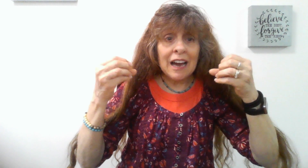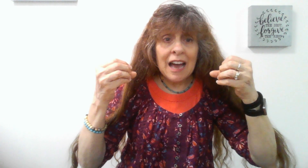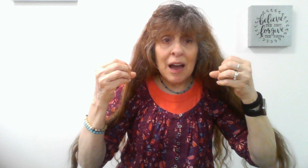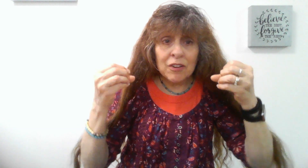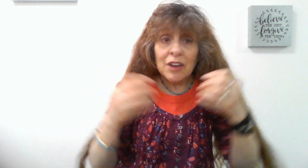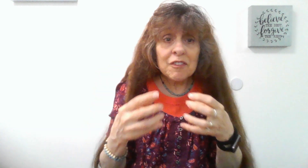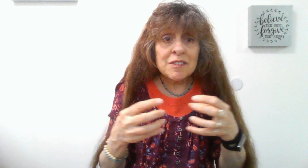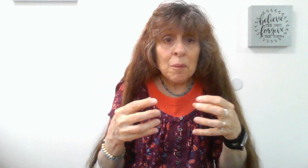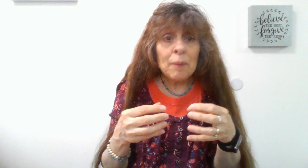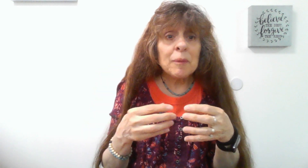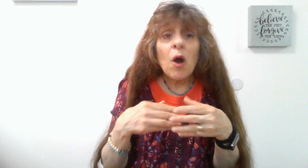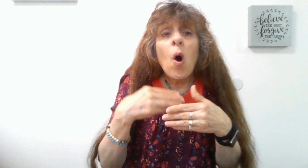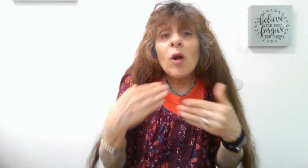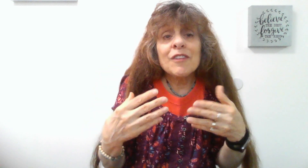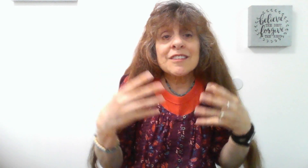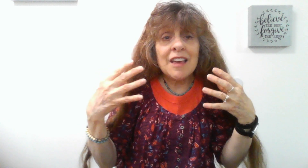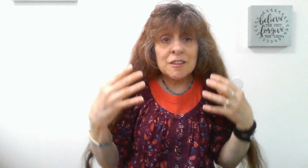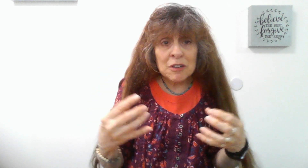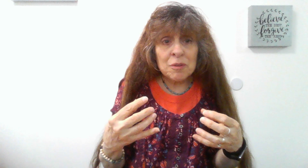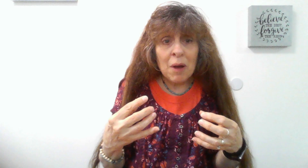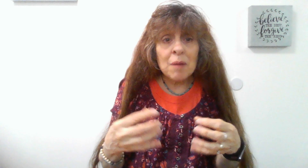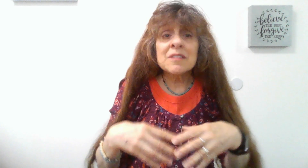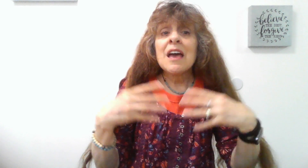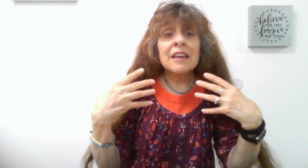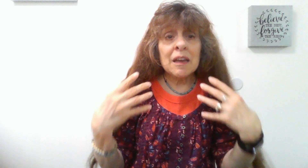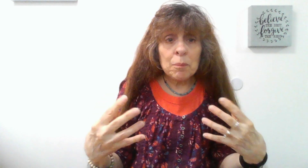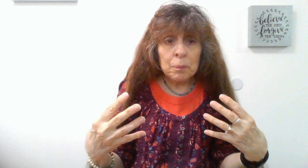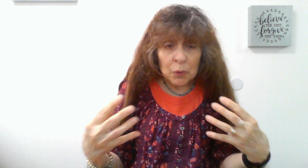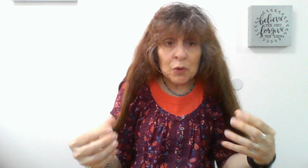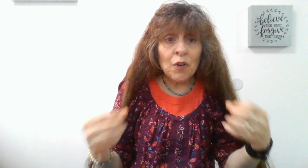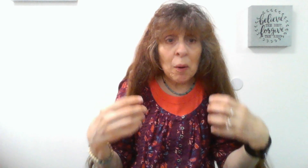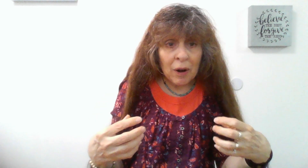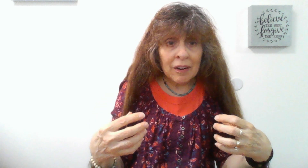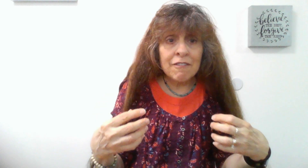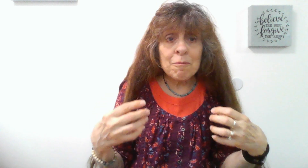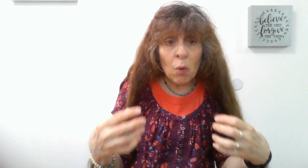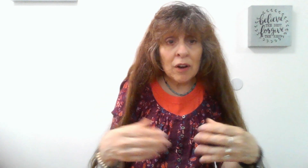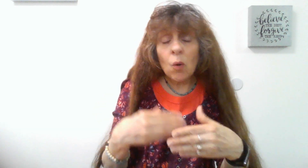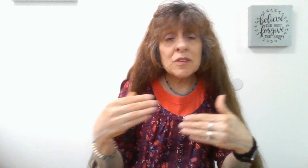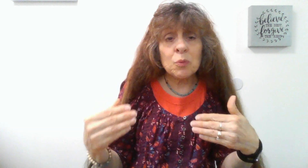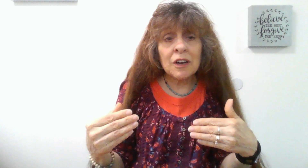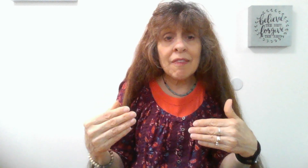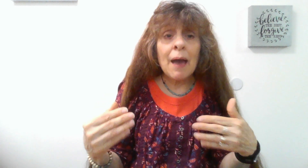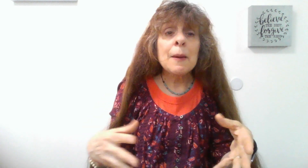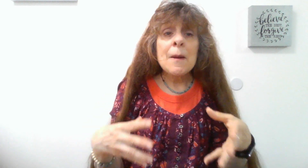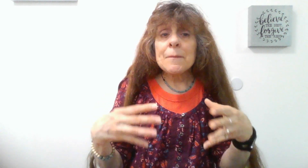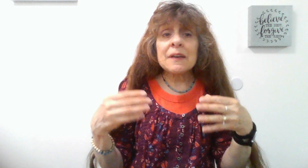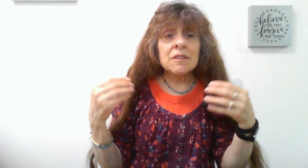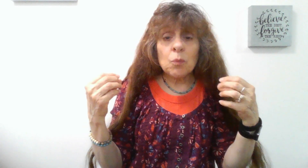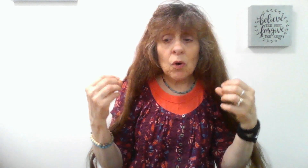none of us, probably all of us, especially moms, can improve our prayer life more and always work on that because we're